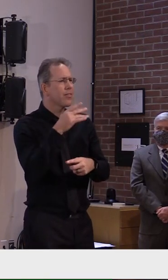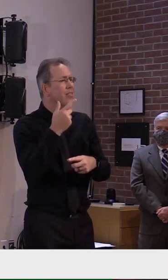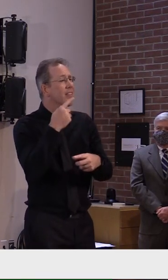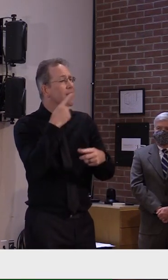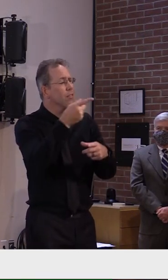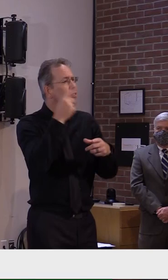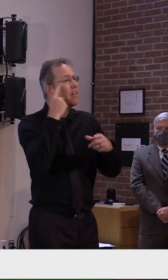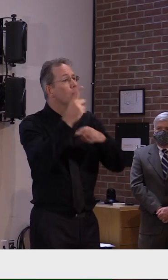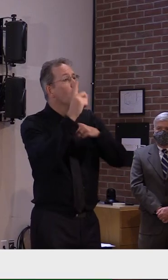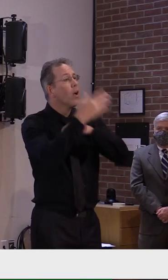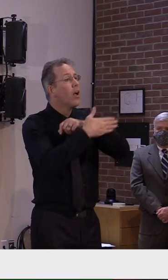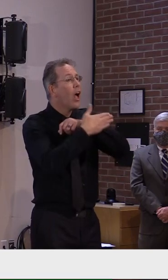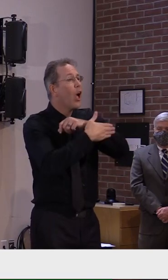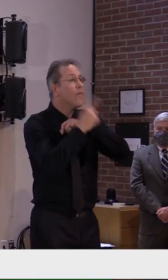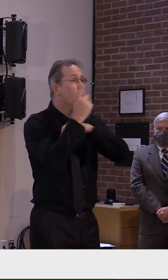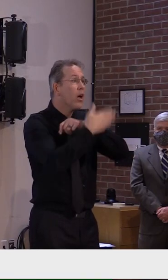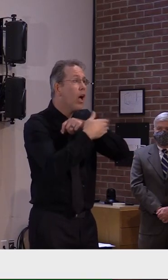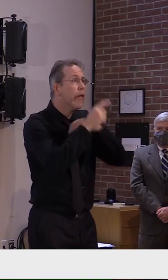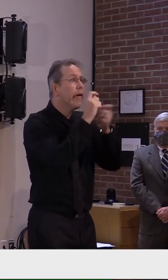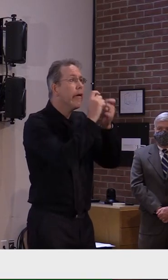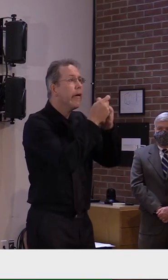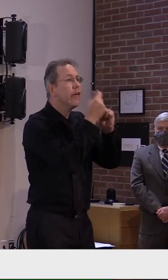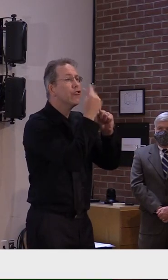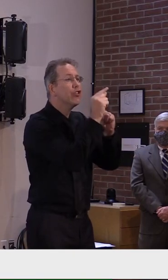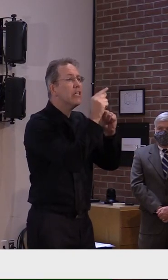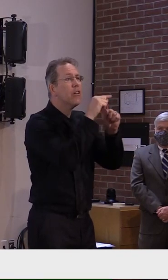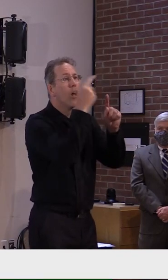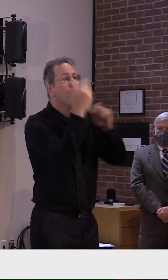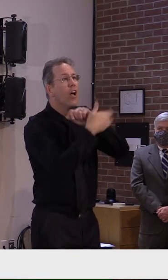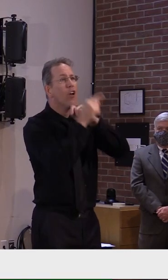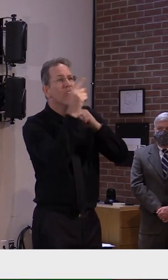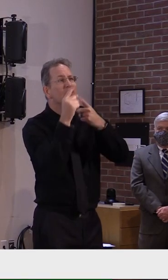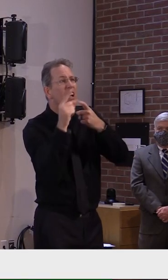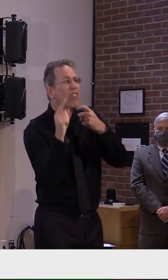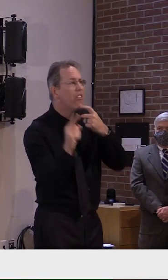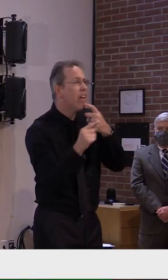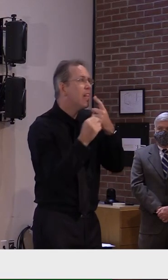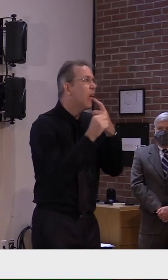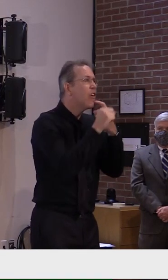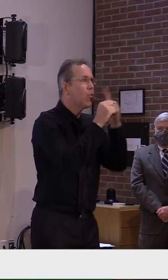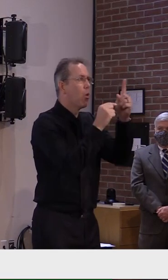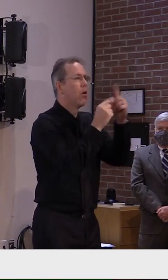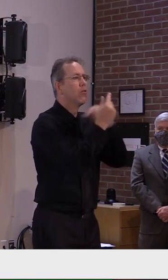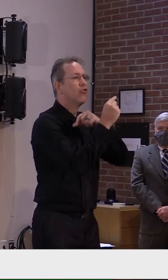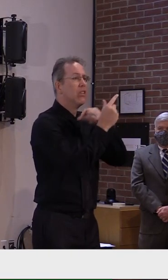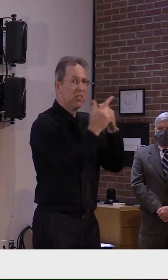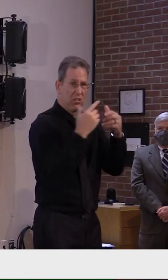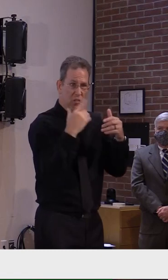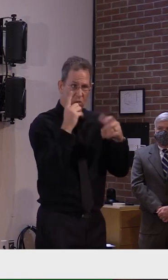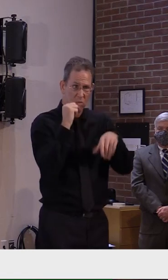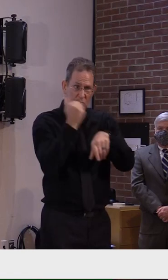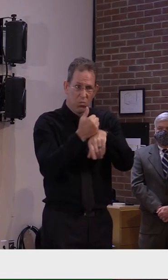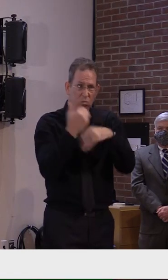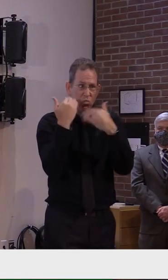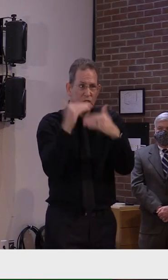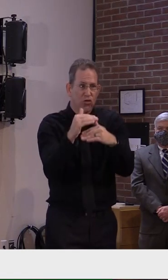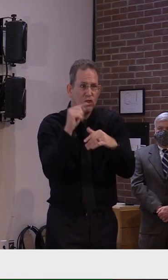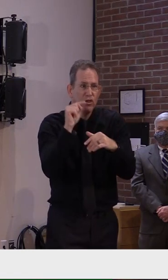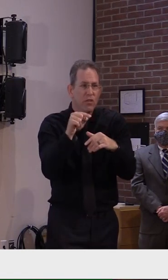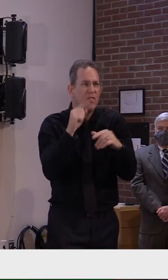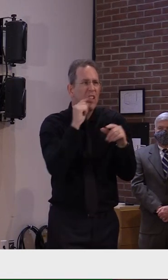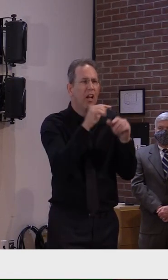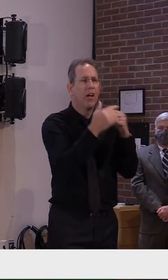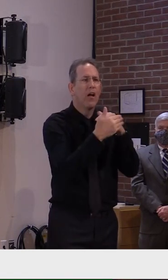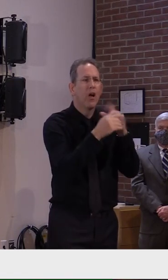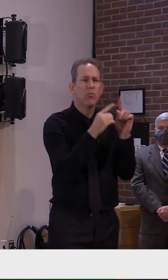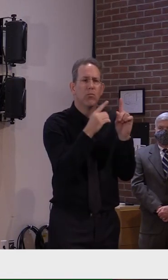I really don't think so. I think that everyone who lives in Franklin County would pat themselves on the back but say, we've got